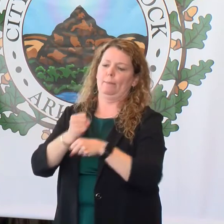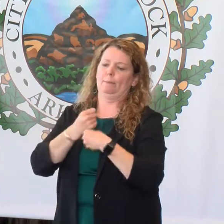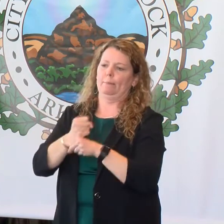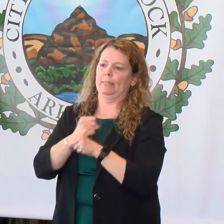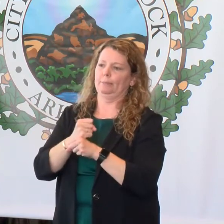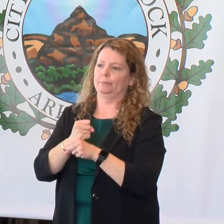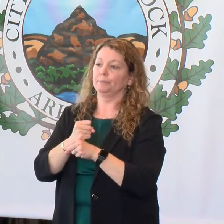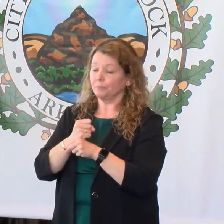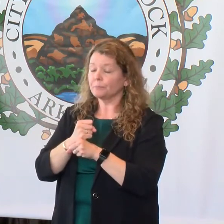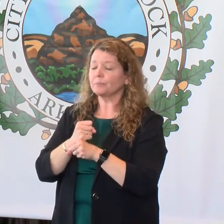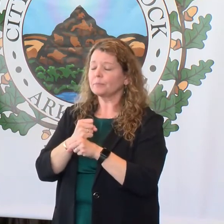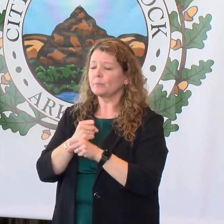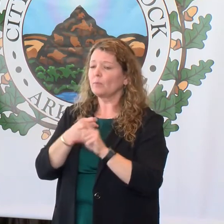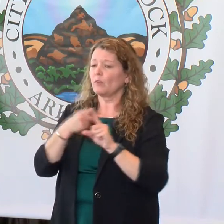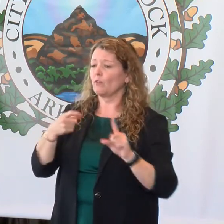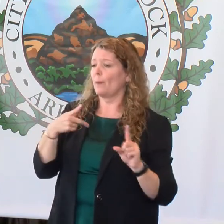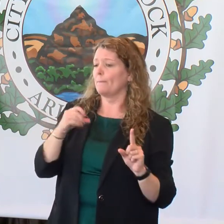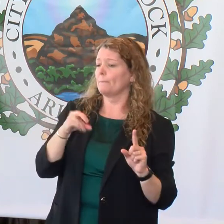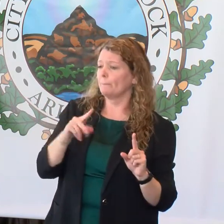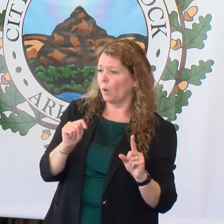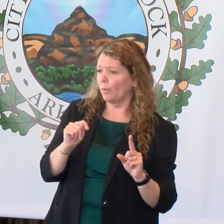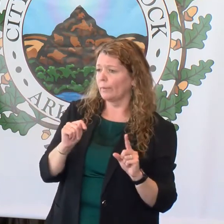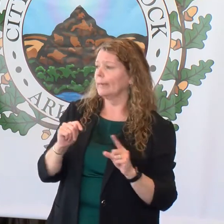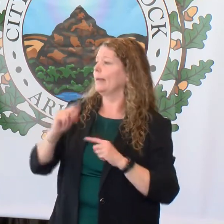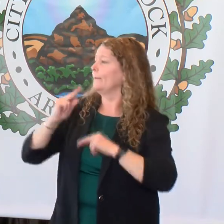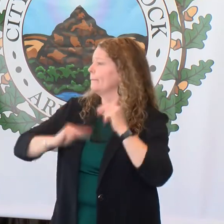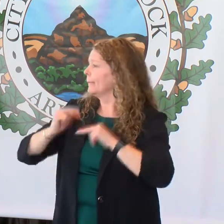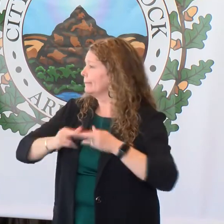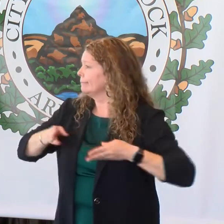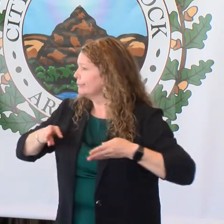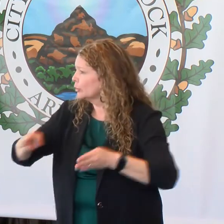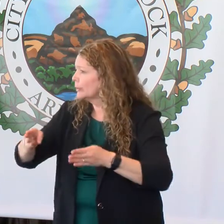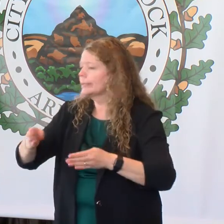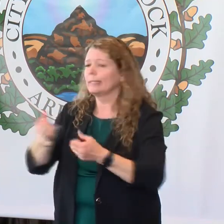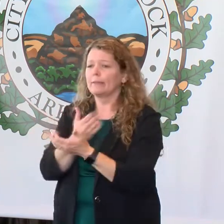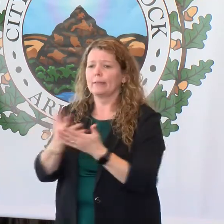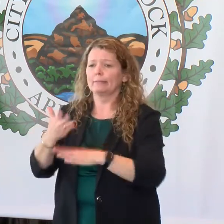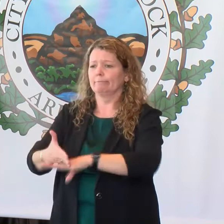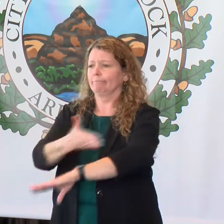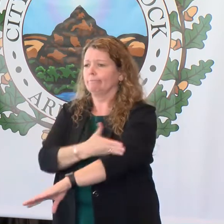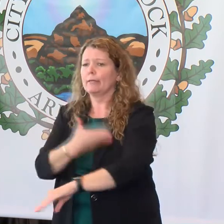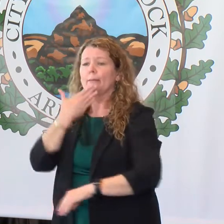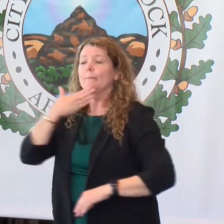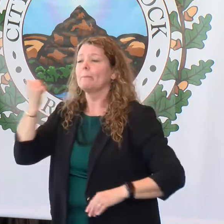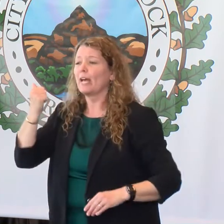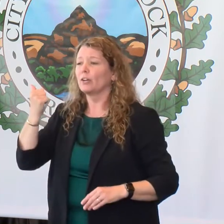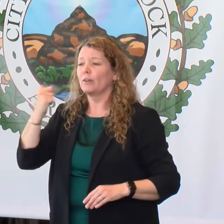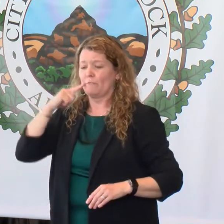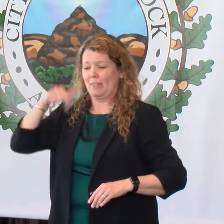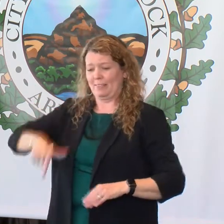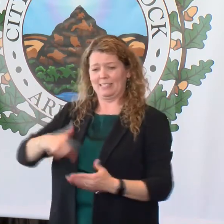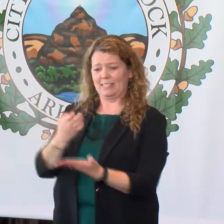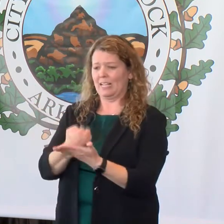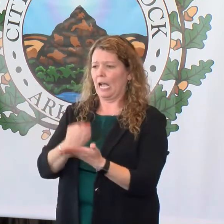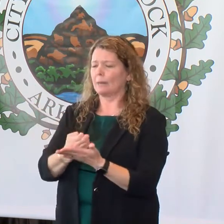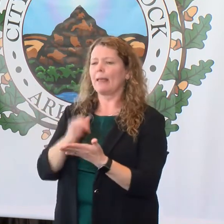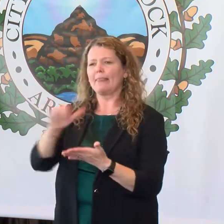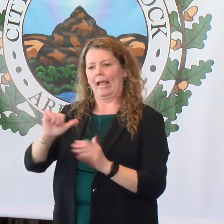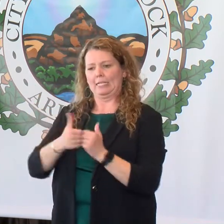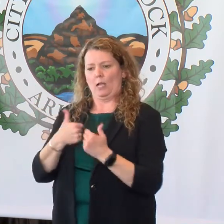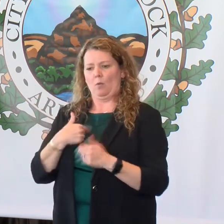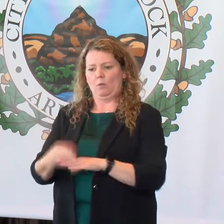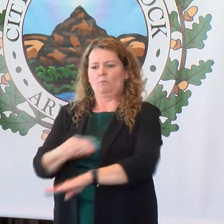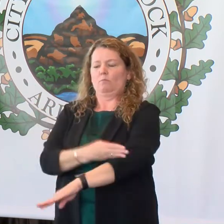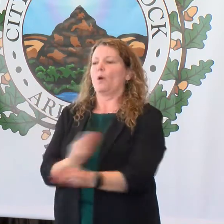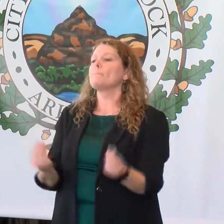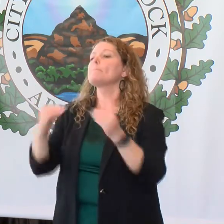a port expansion standpoint, infrastructure improvements, incubator space, those type of things on how we continue to bring more jobs here